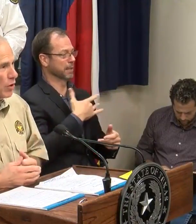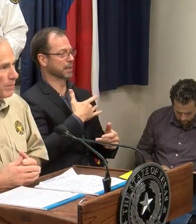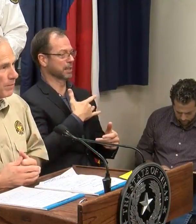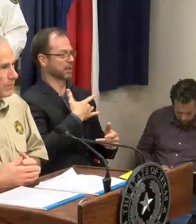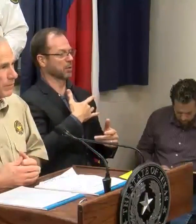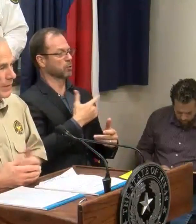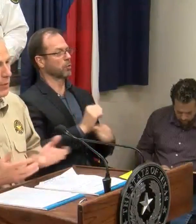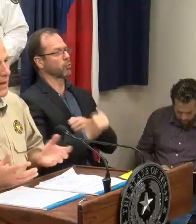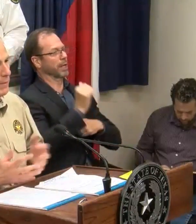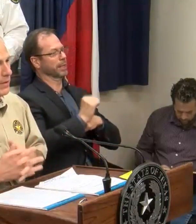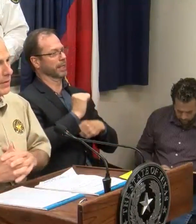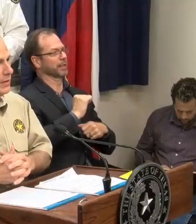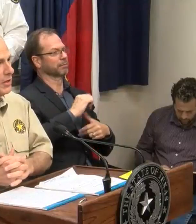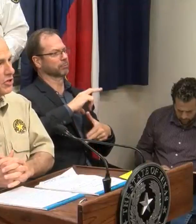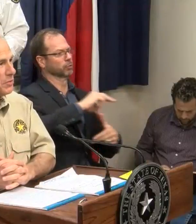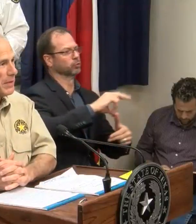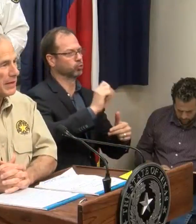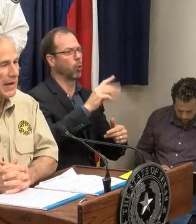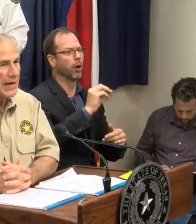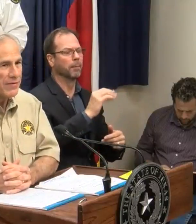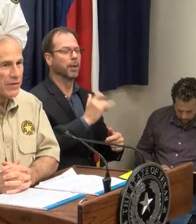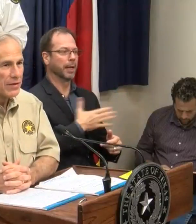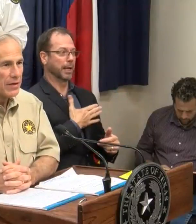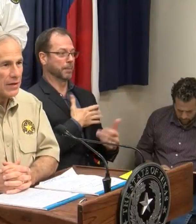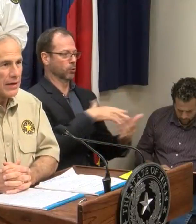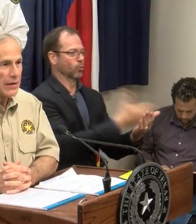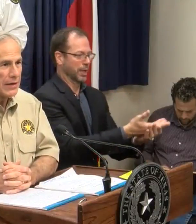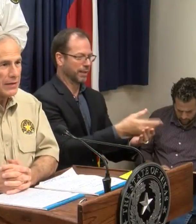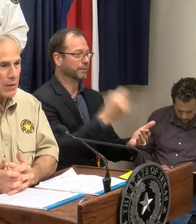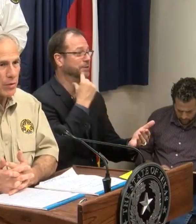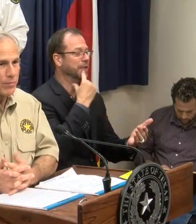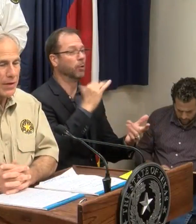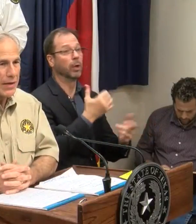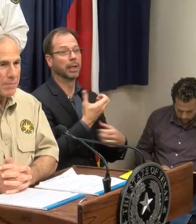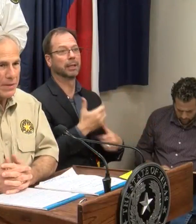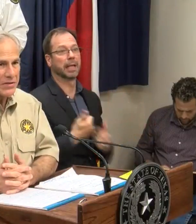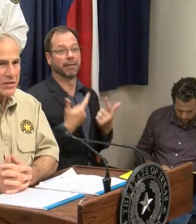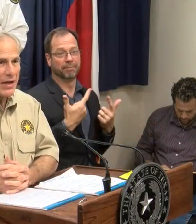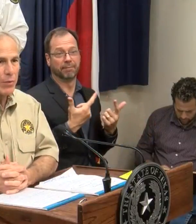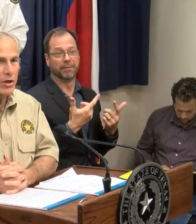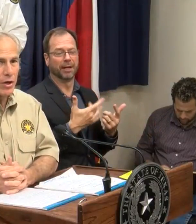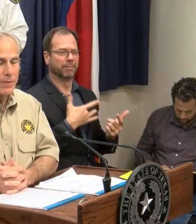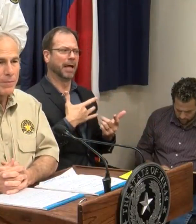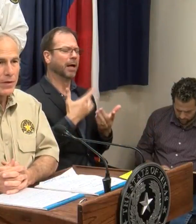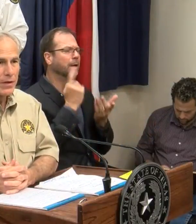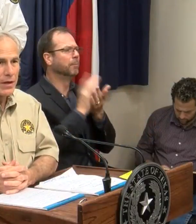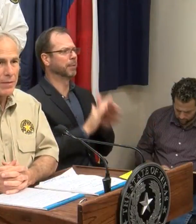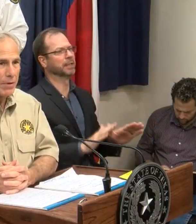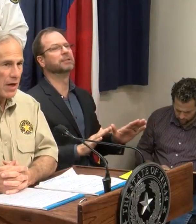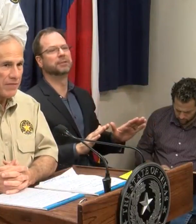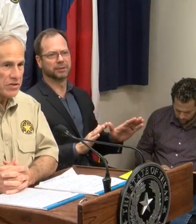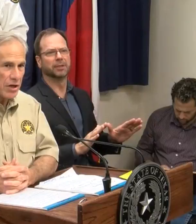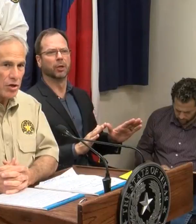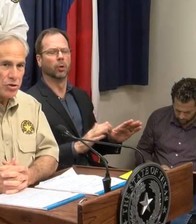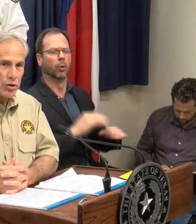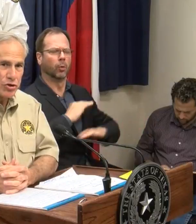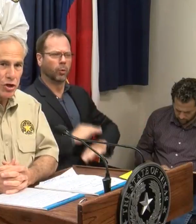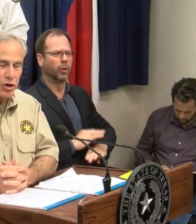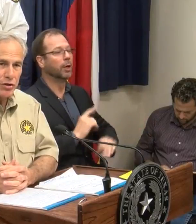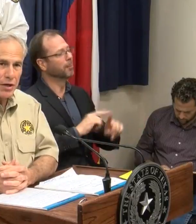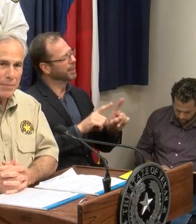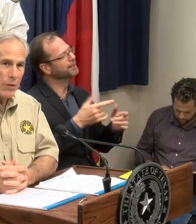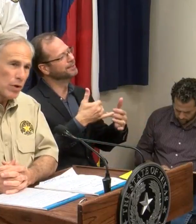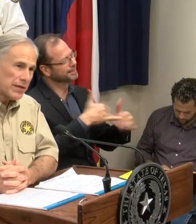storm. They were happy to be alive, and they were at peace in that regard, but obviously also